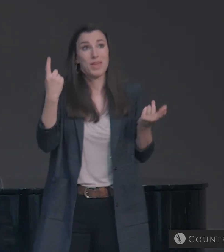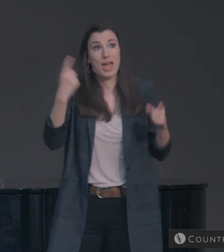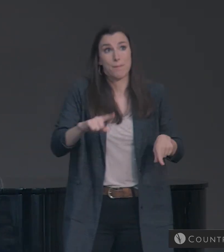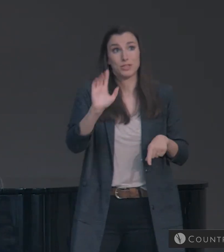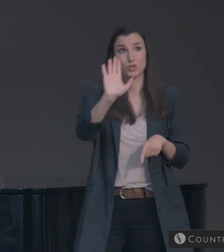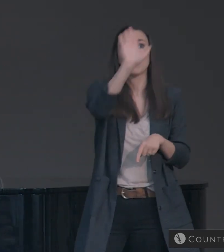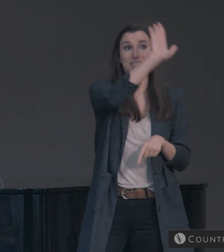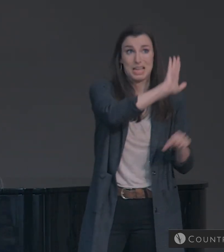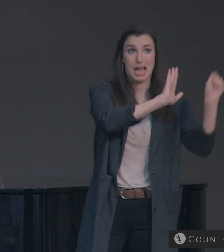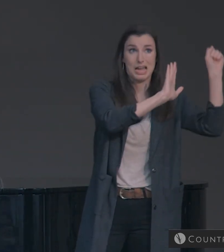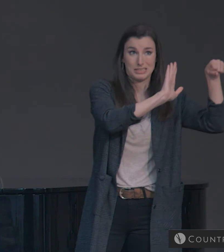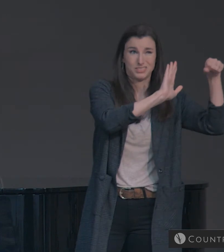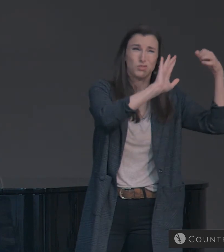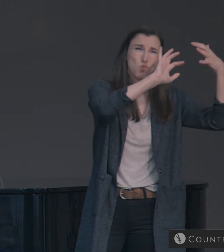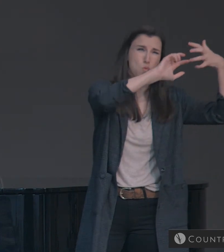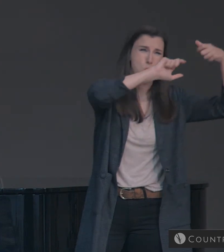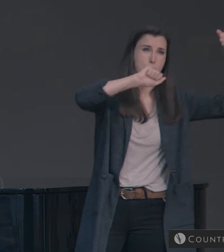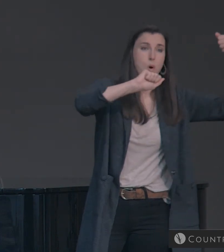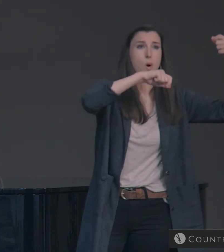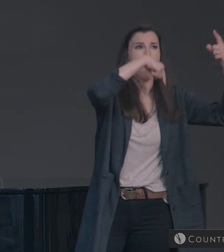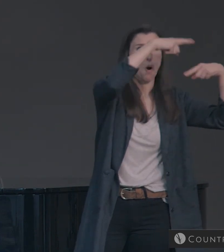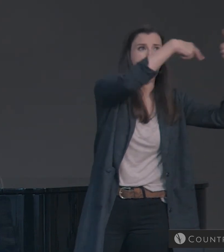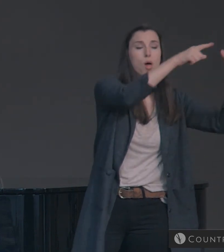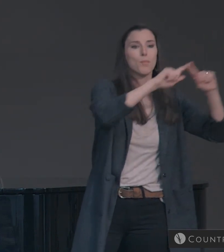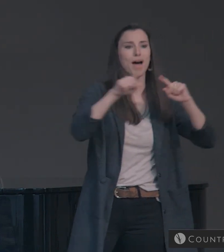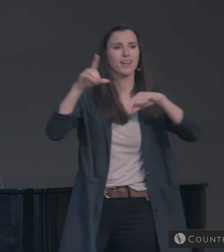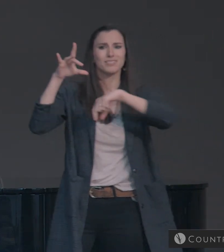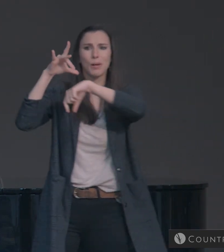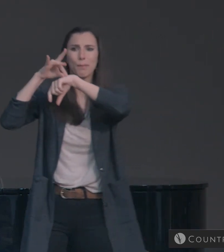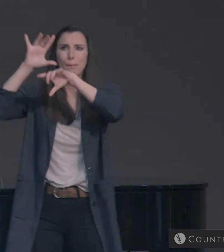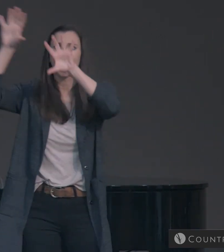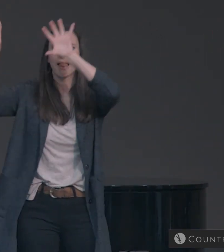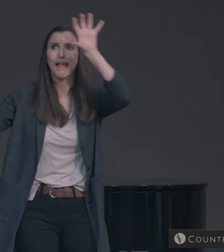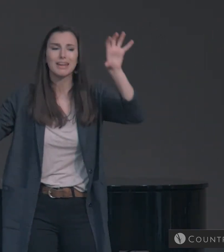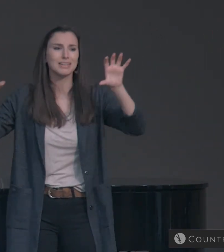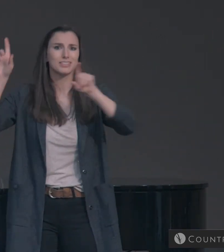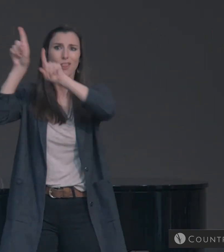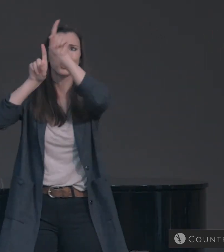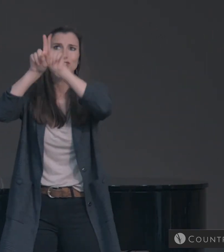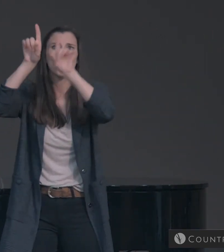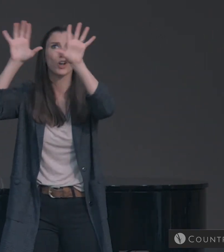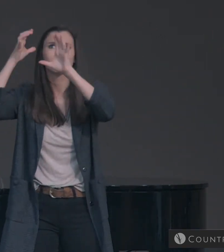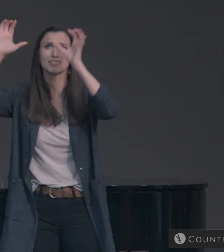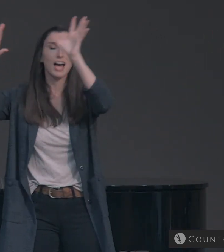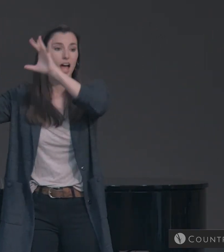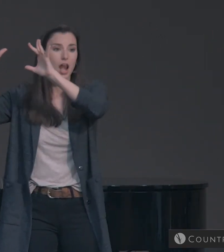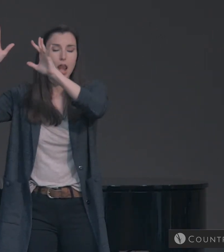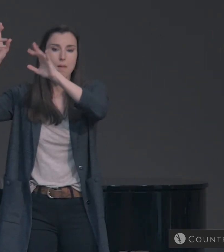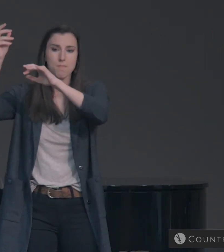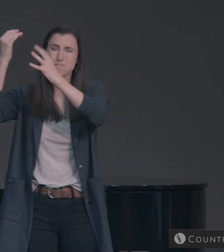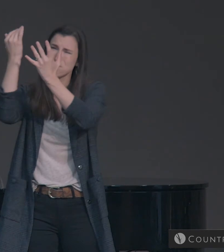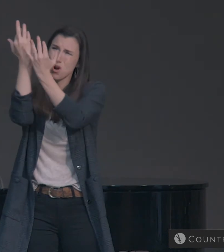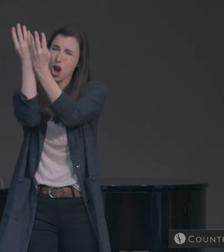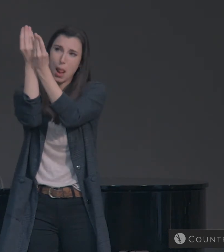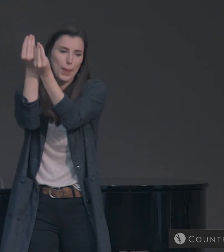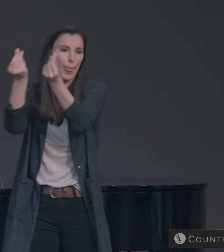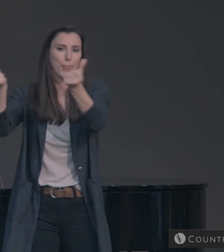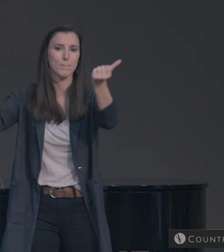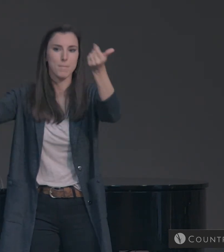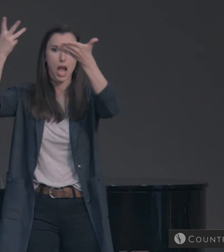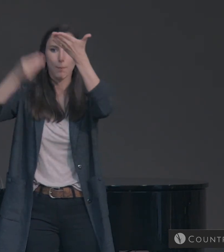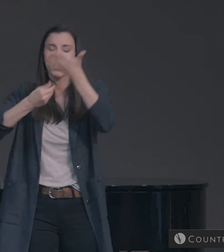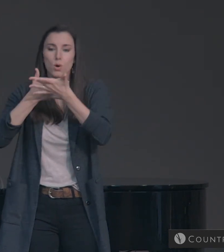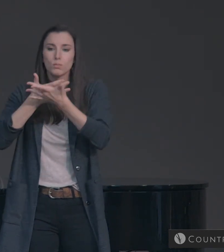the sky, but something happens to the planets and the heavenly bodies that we know of. Gone. Dissolved.